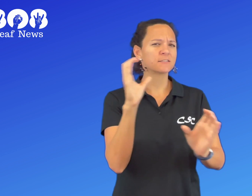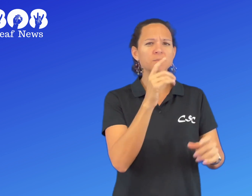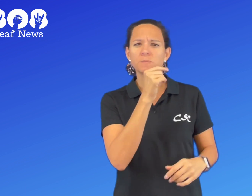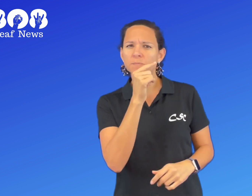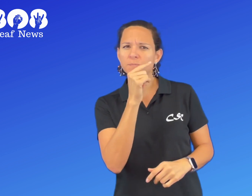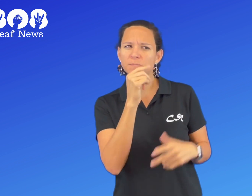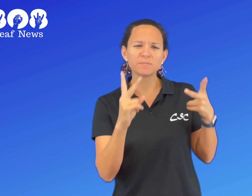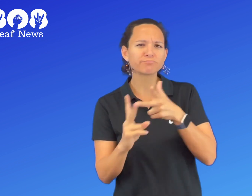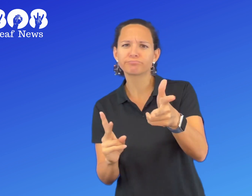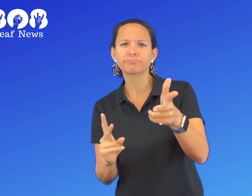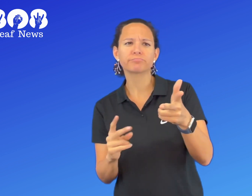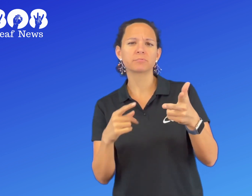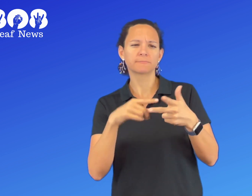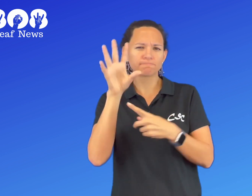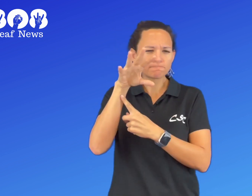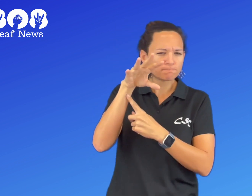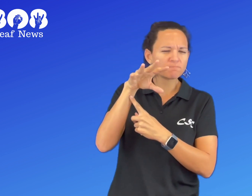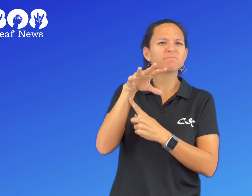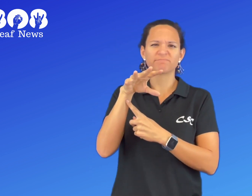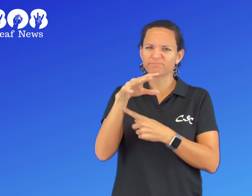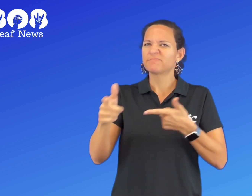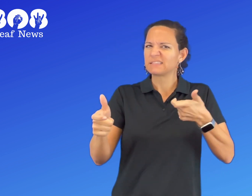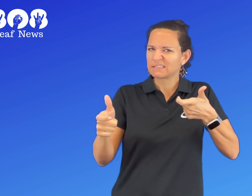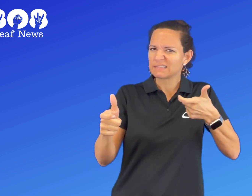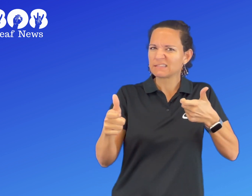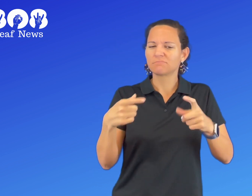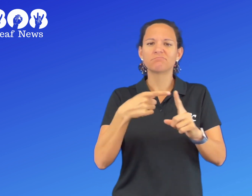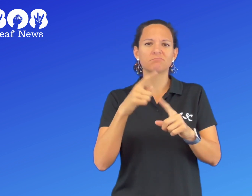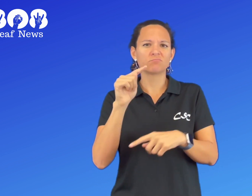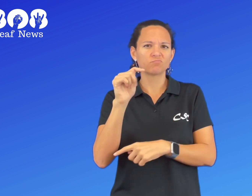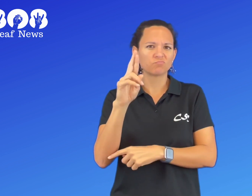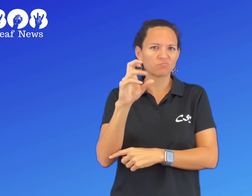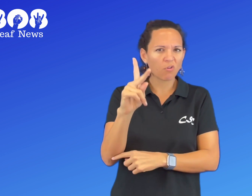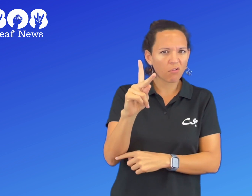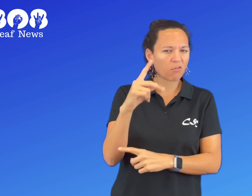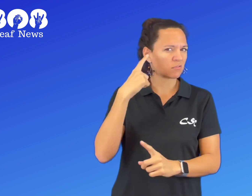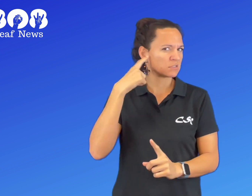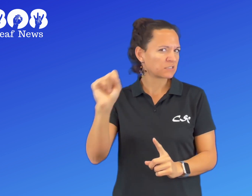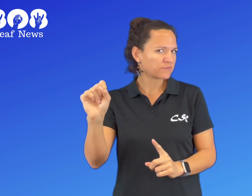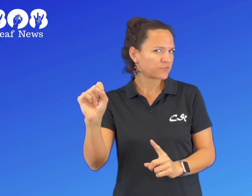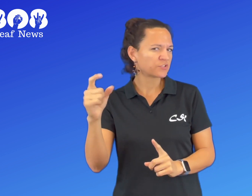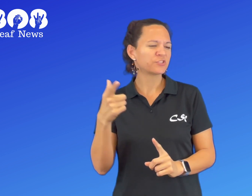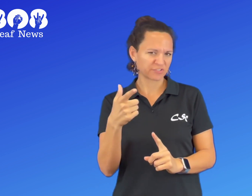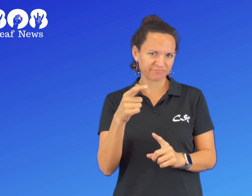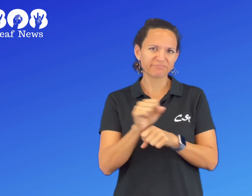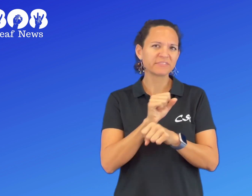of the suspect. Surveillance cameras show the suspect was speeding. The vehicle is a silver